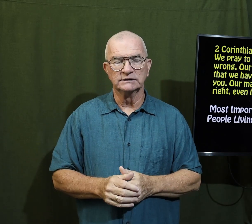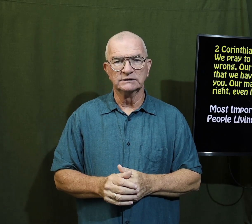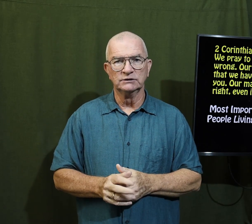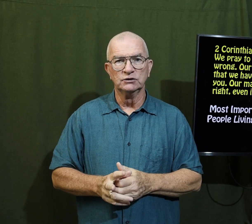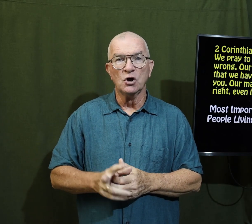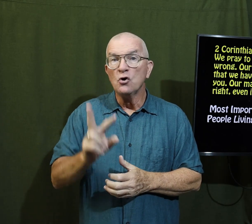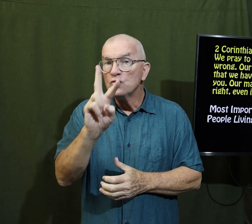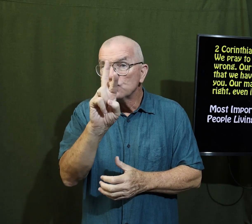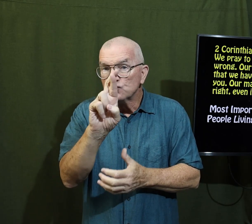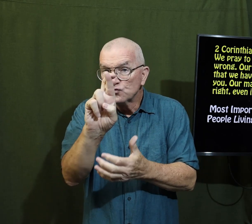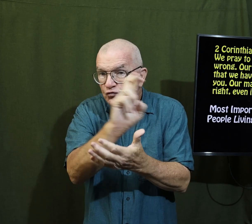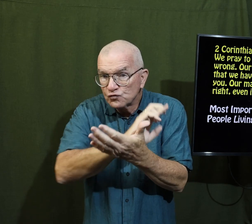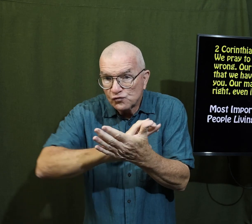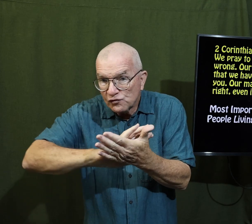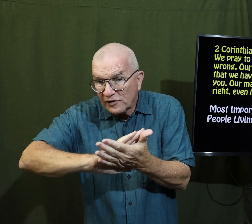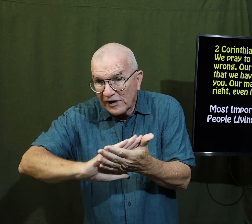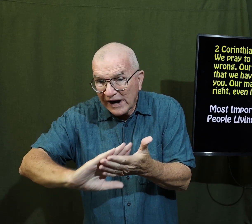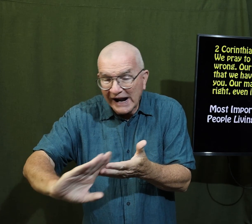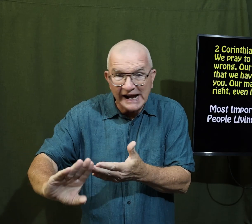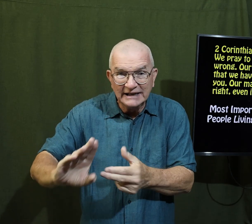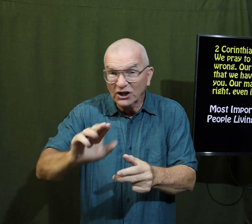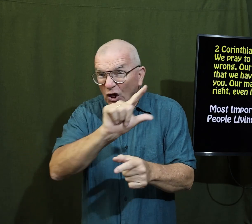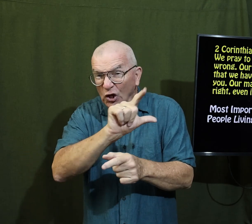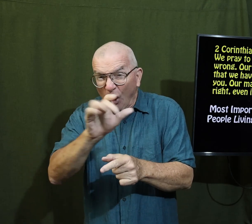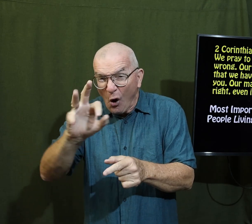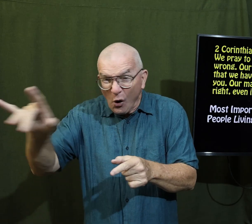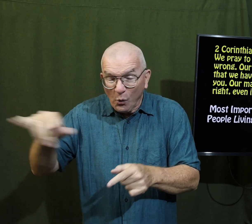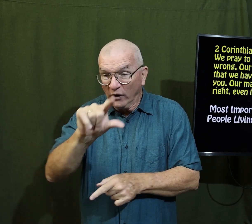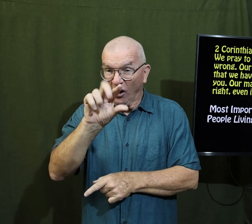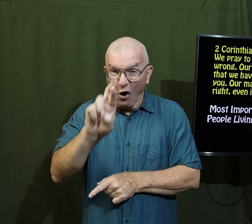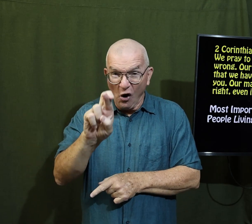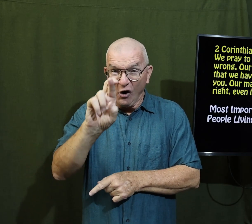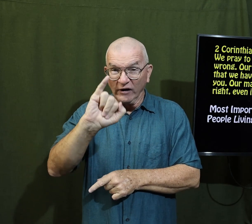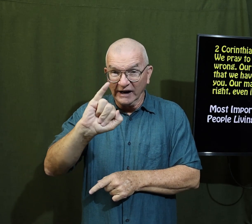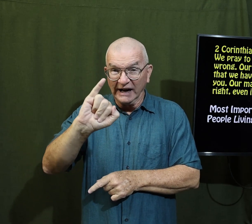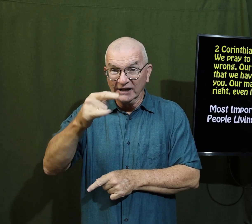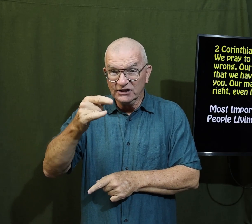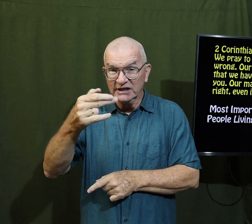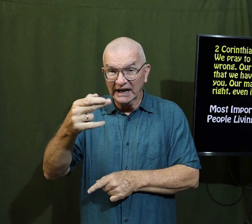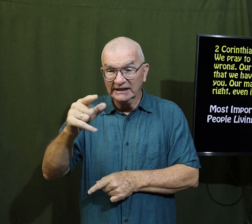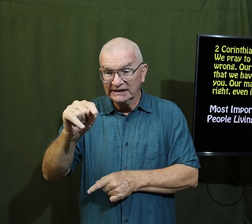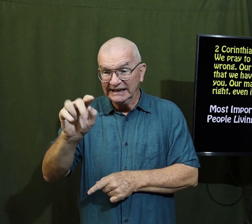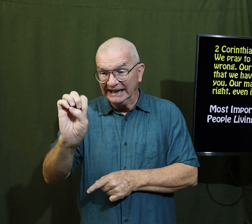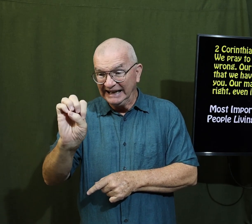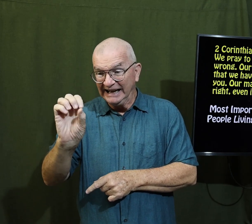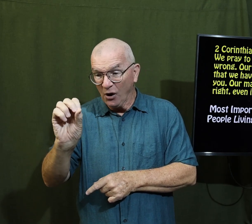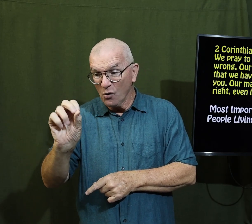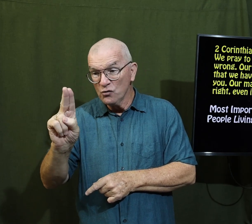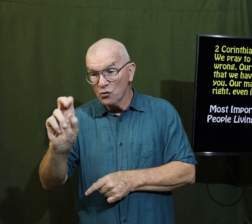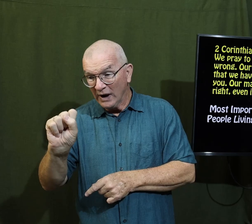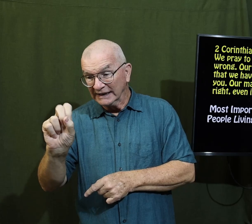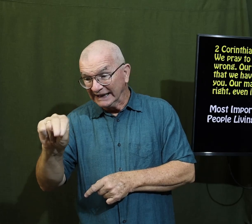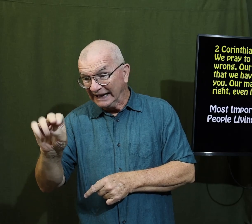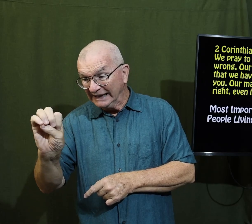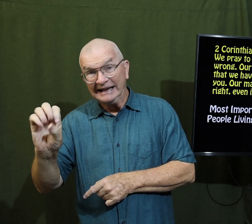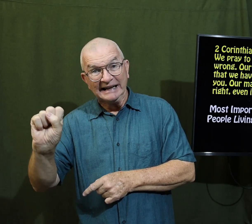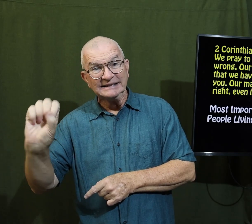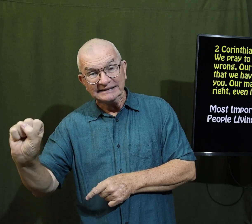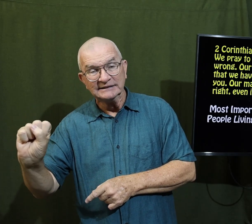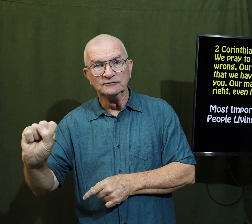holiness righteousness r i g h t e o u s